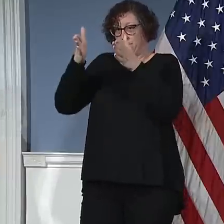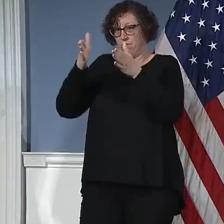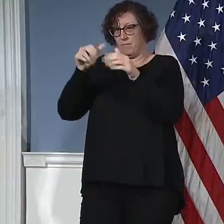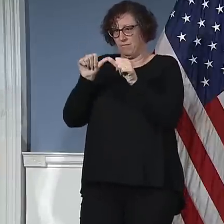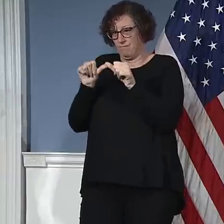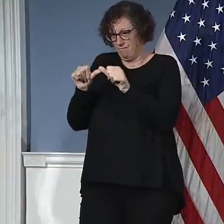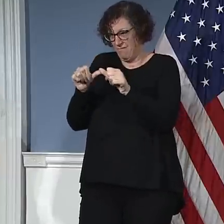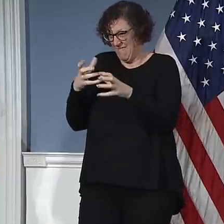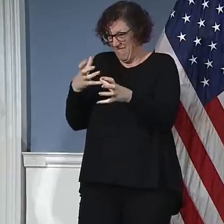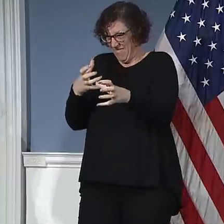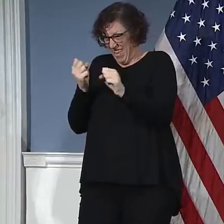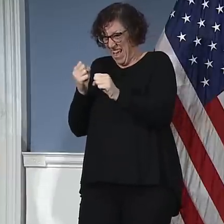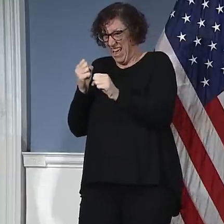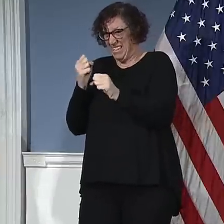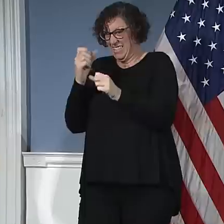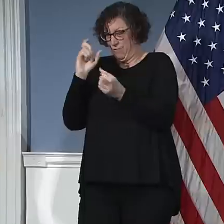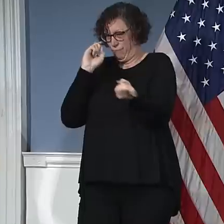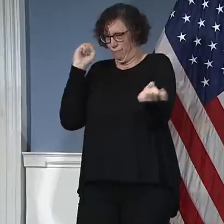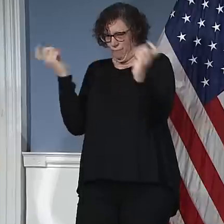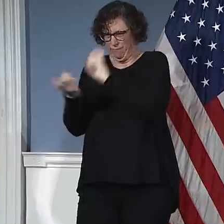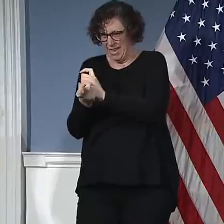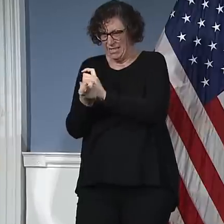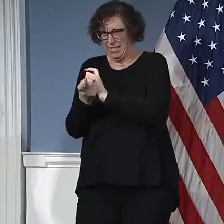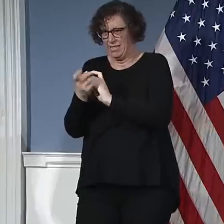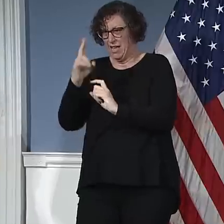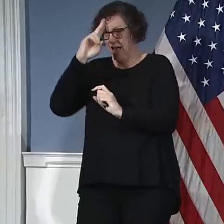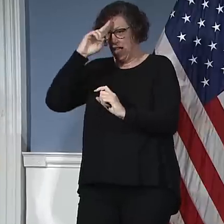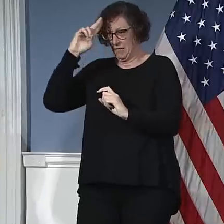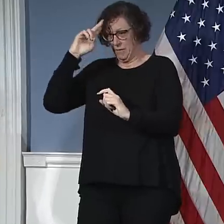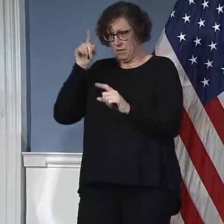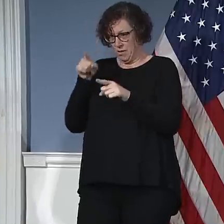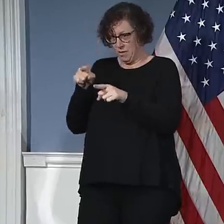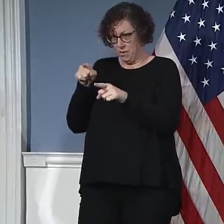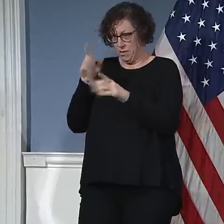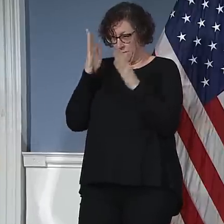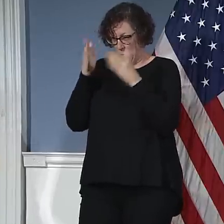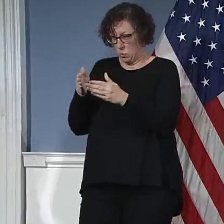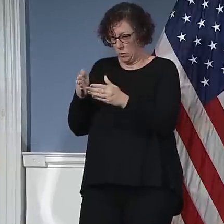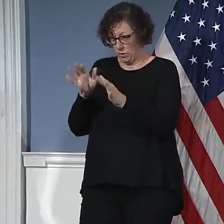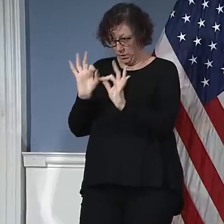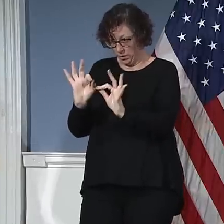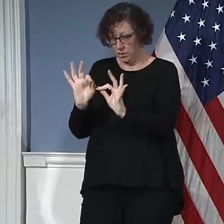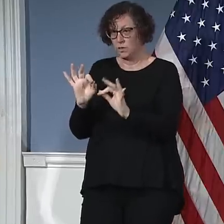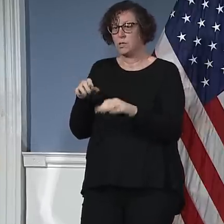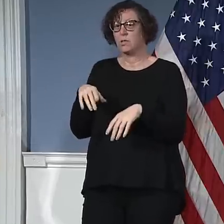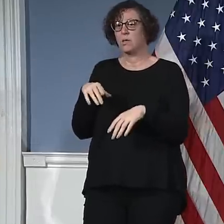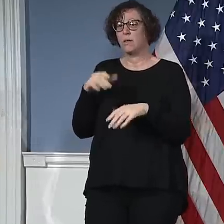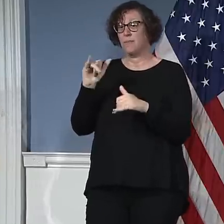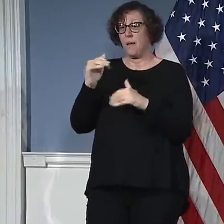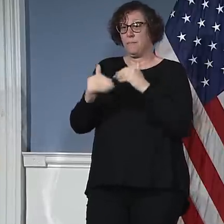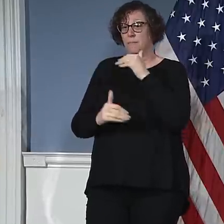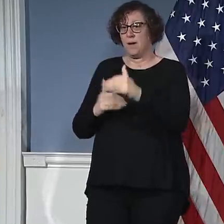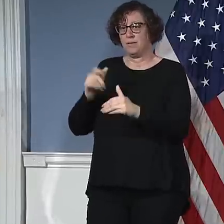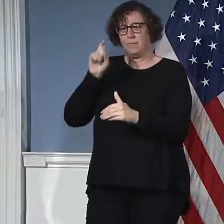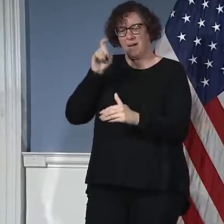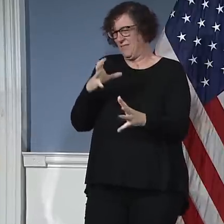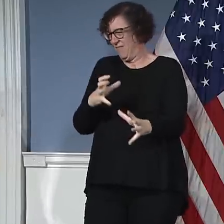emphasize enough the kind of speed we're going to need here is unprecedented. It has to happen with lightning speed or it will be too late.